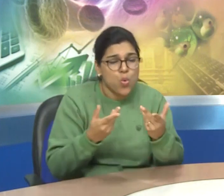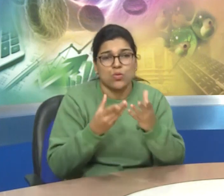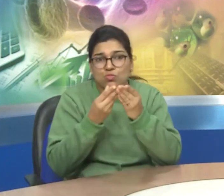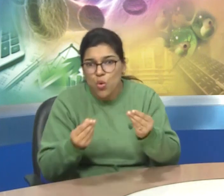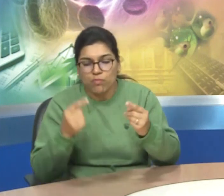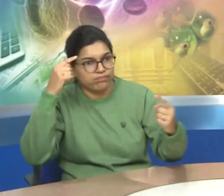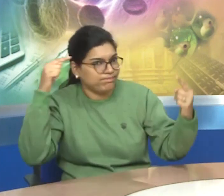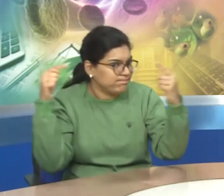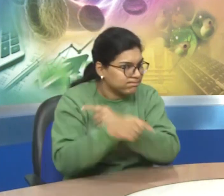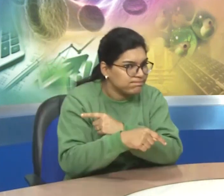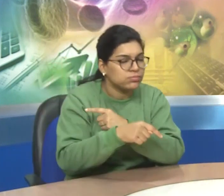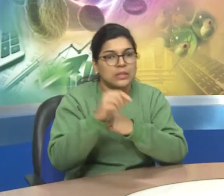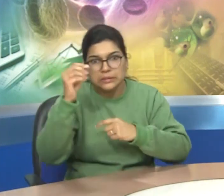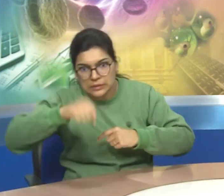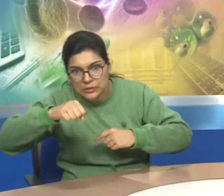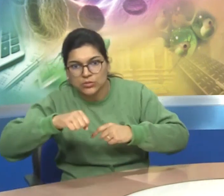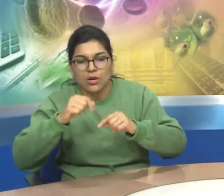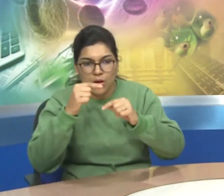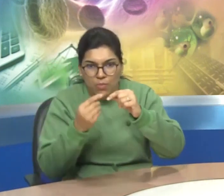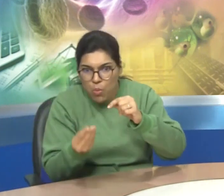passing a vote of no confidence